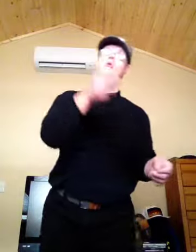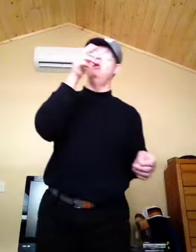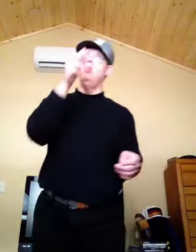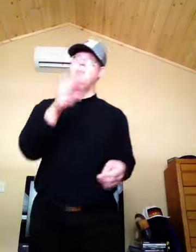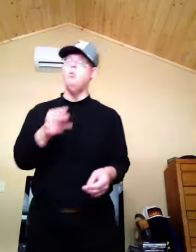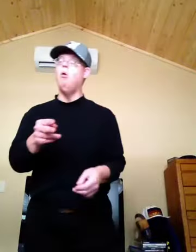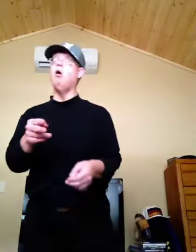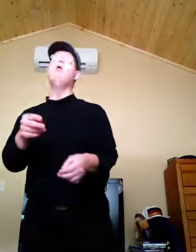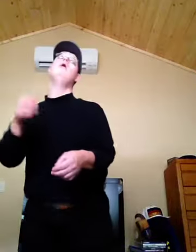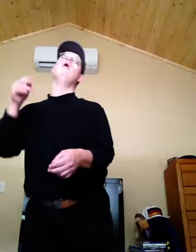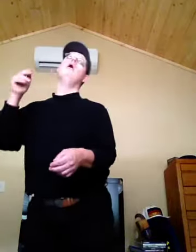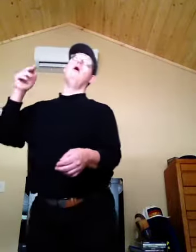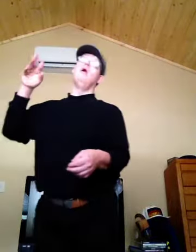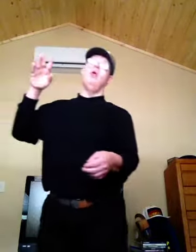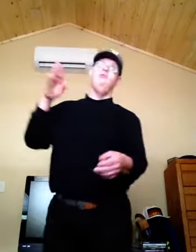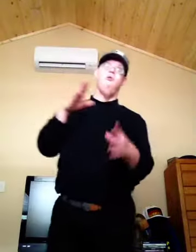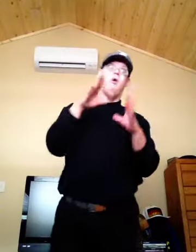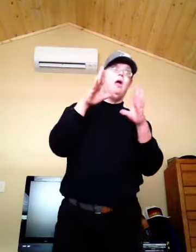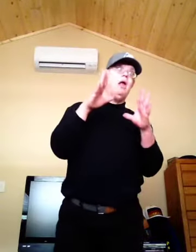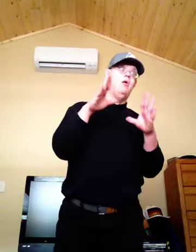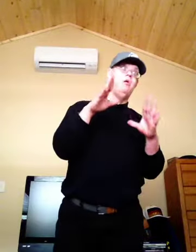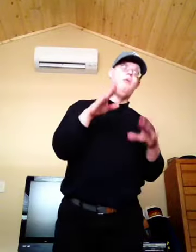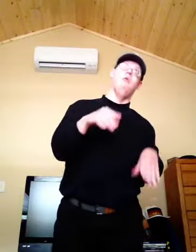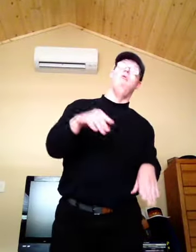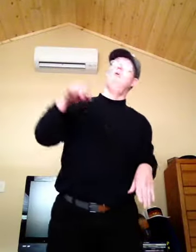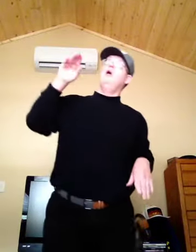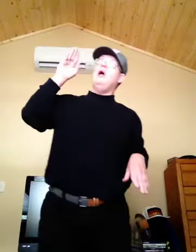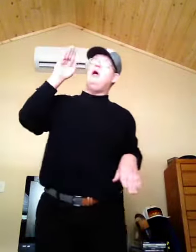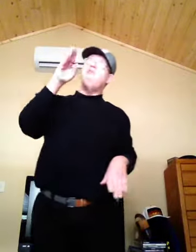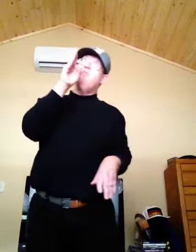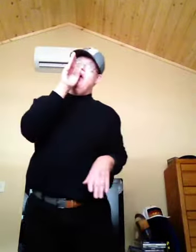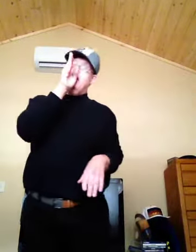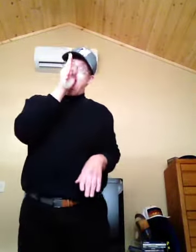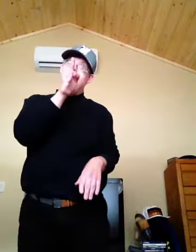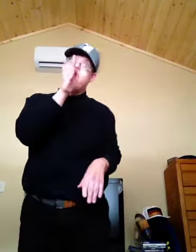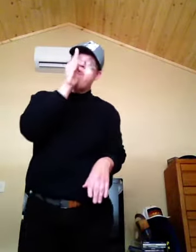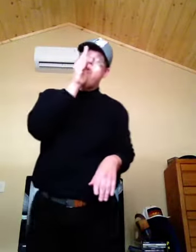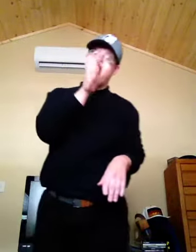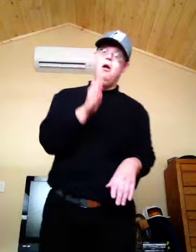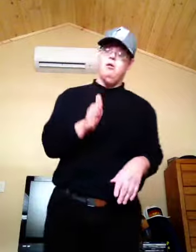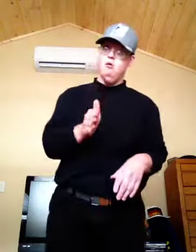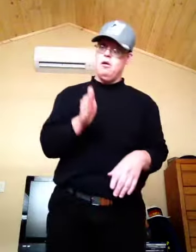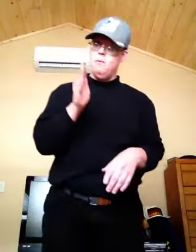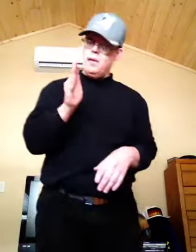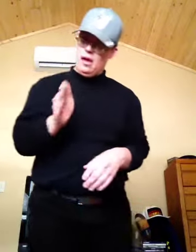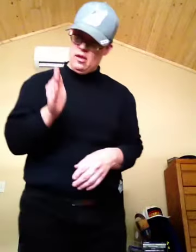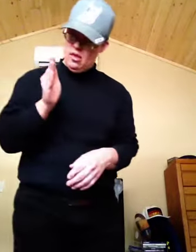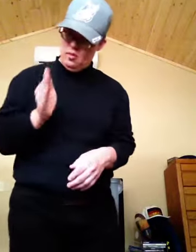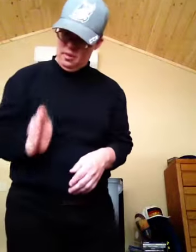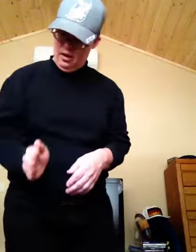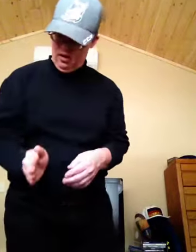number one, for an example, if the Thunder can make the player,